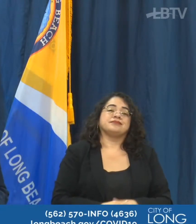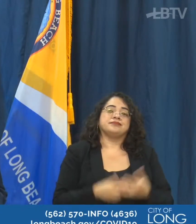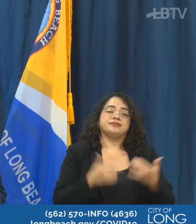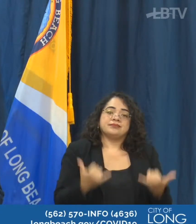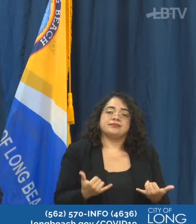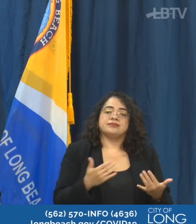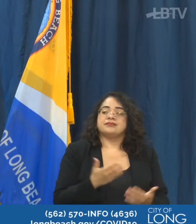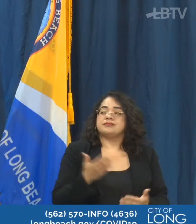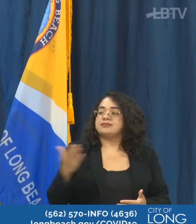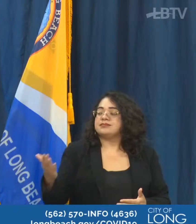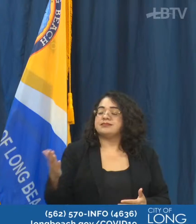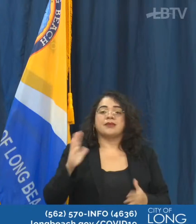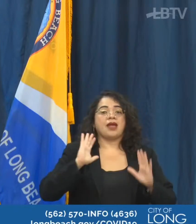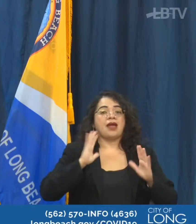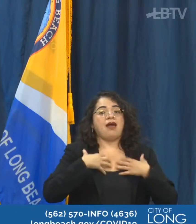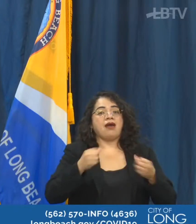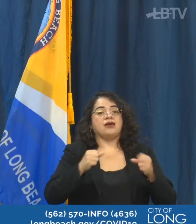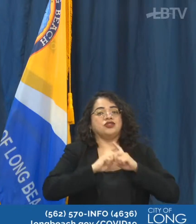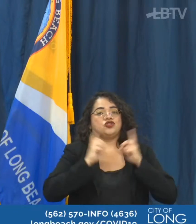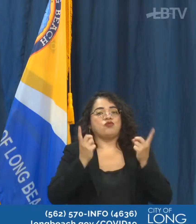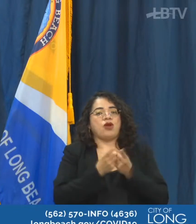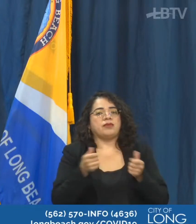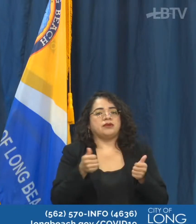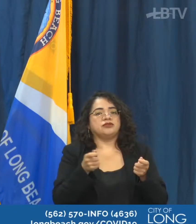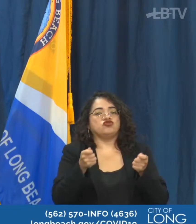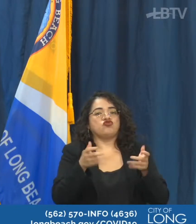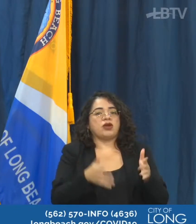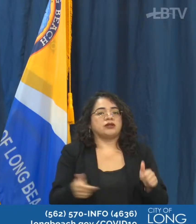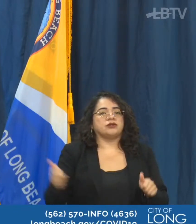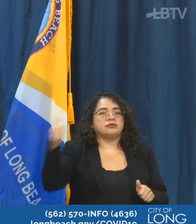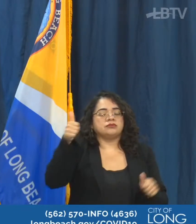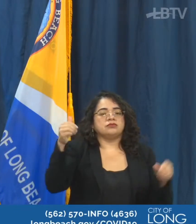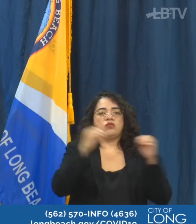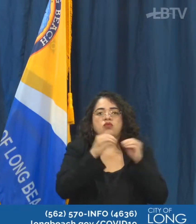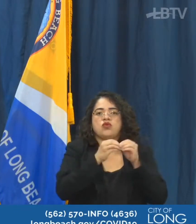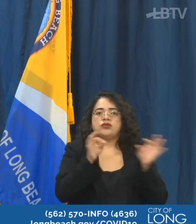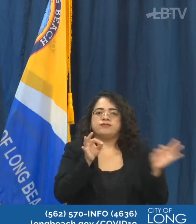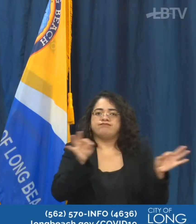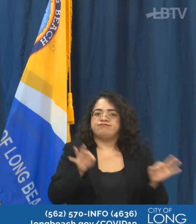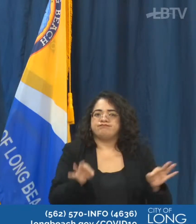our health department director, Kelly Colopy, who will have a lot more to announce. Thank you.